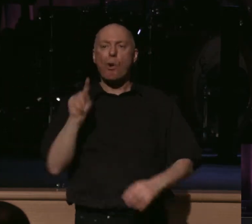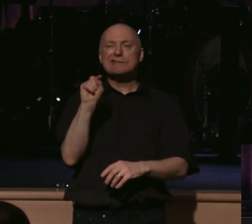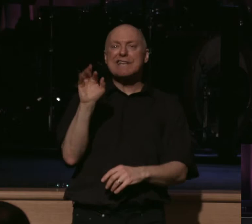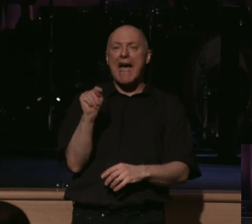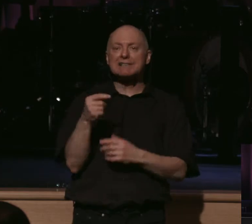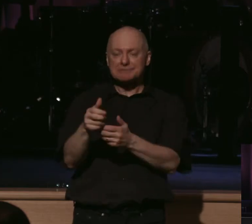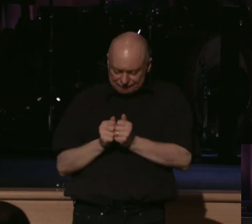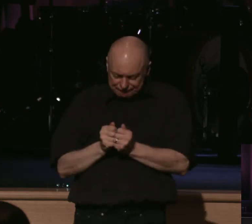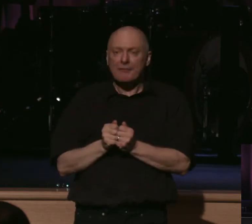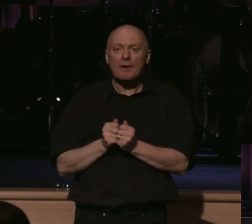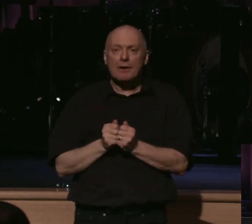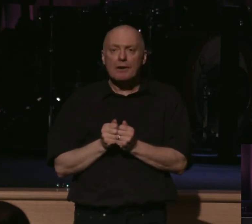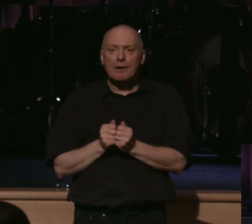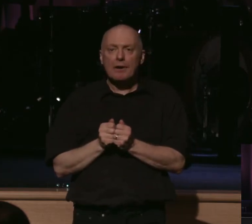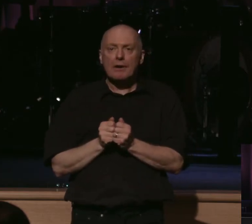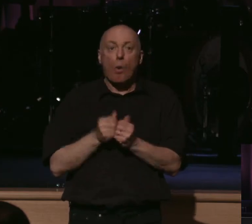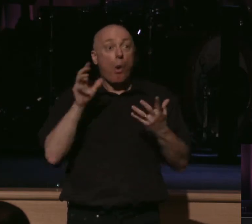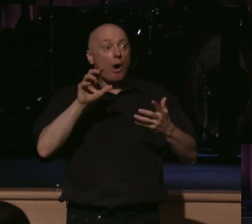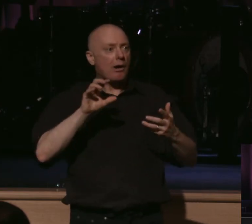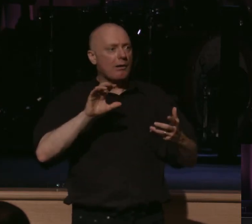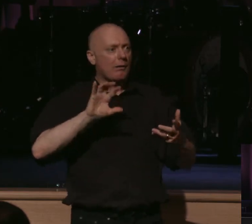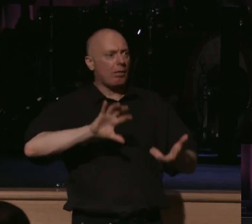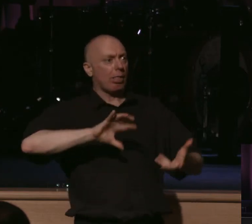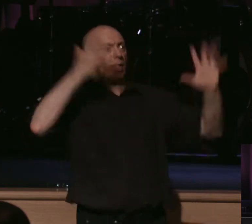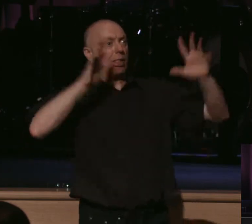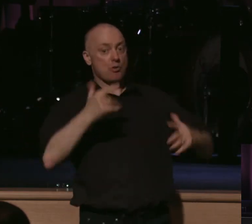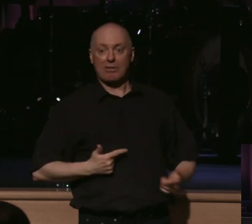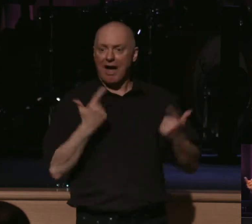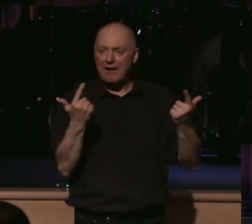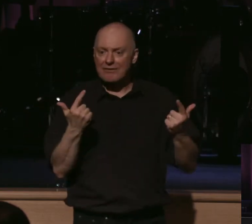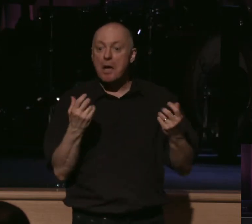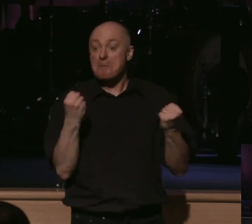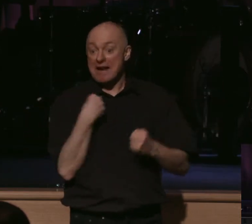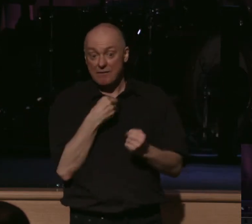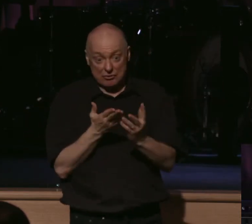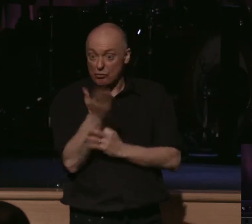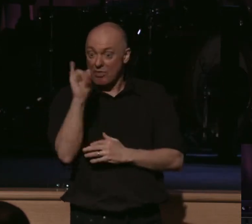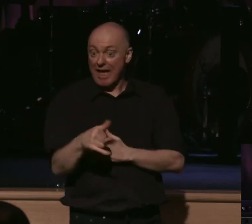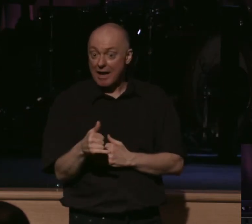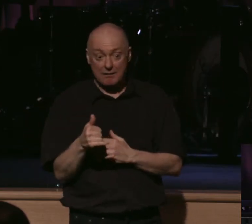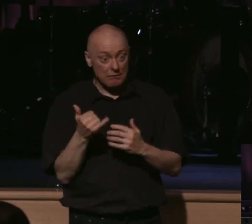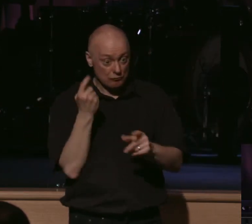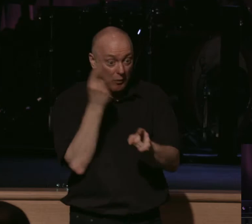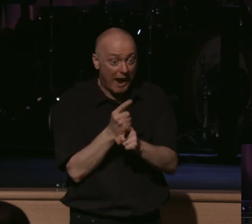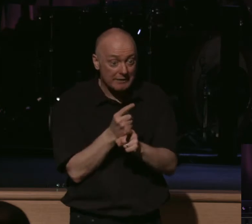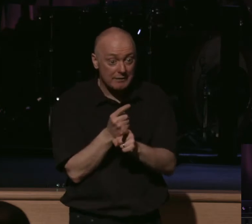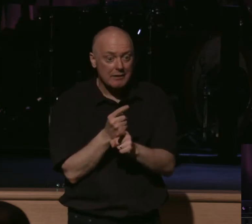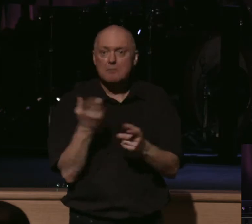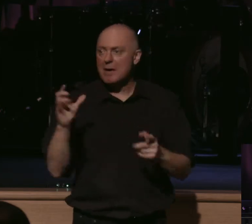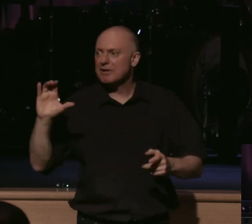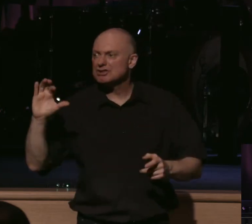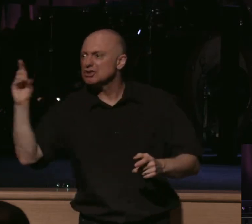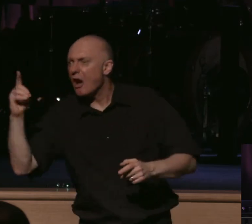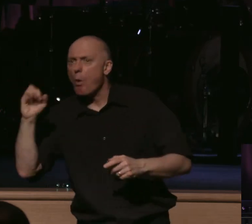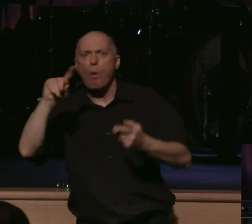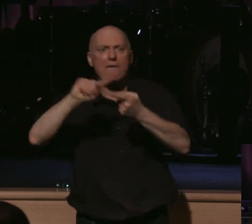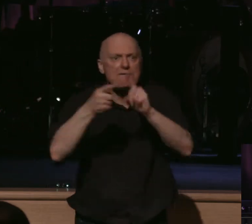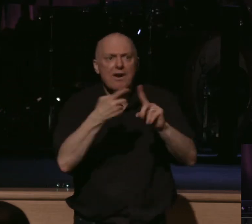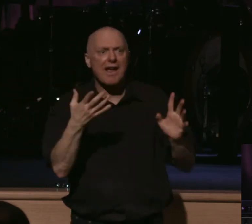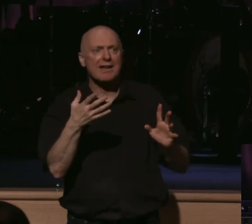or someone comes up and crisis hits? Many of us have lived through that more than once with a child or a friend and we're there just